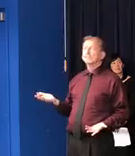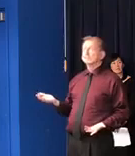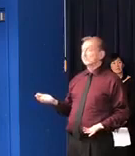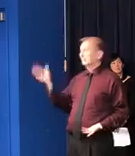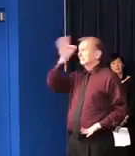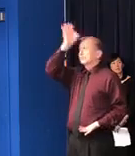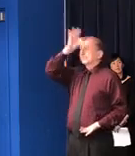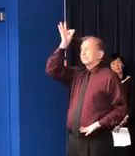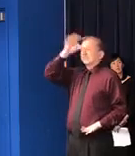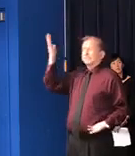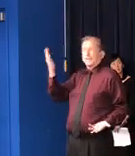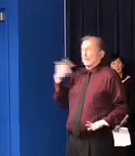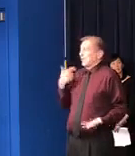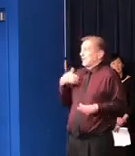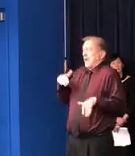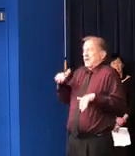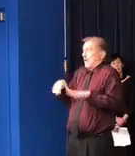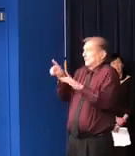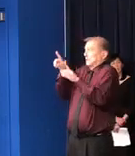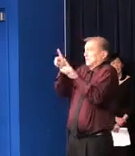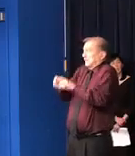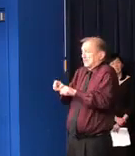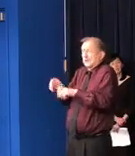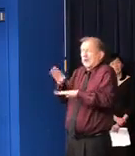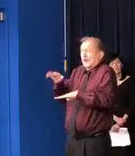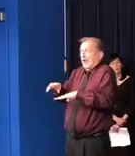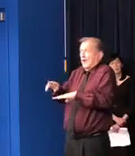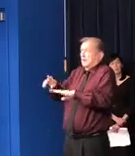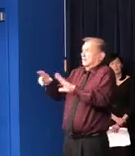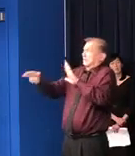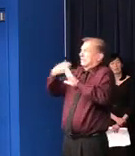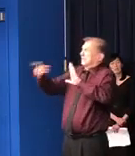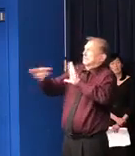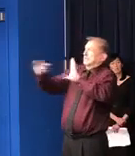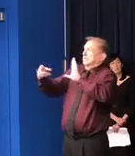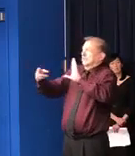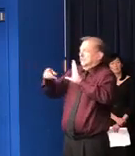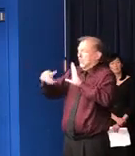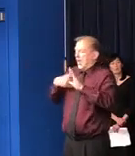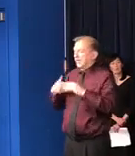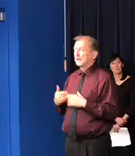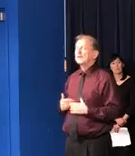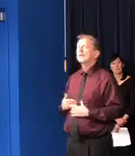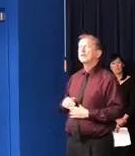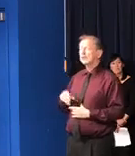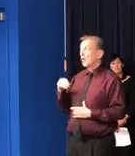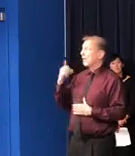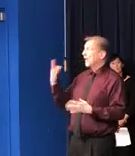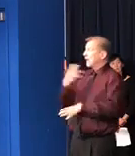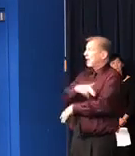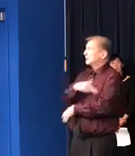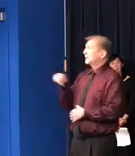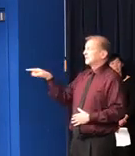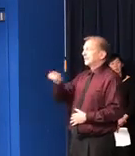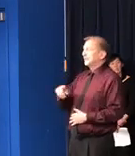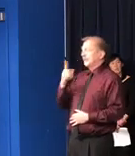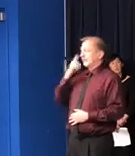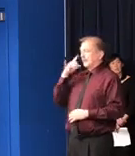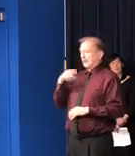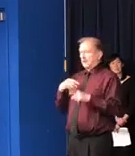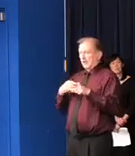places, many hospitals are simply assuming that if you have a deep respiratory cough,